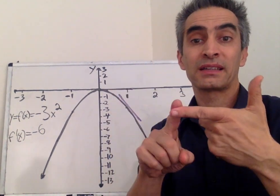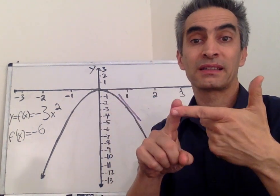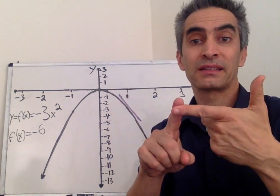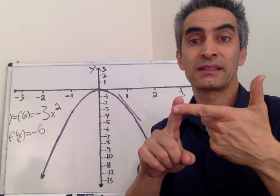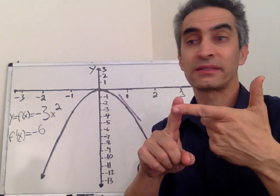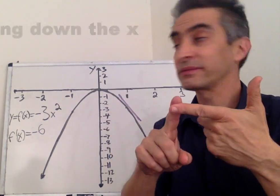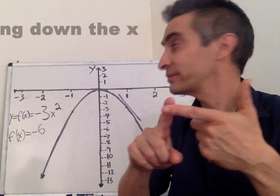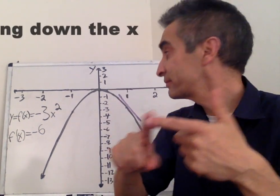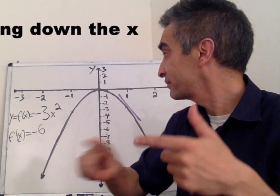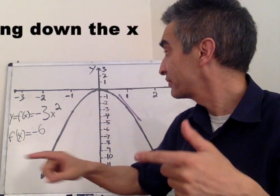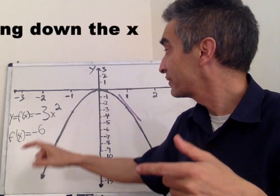Next.